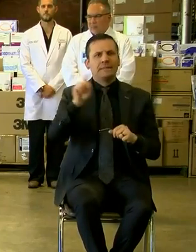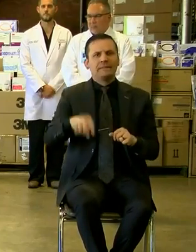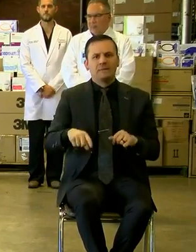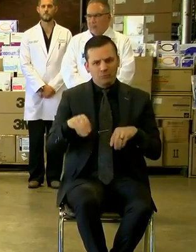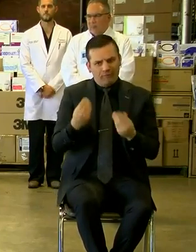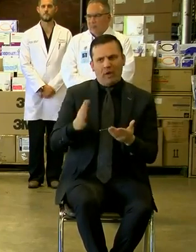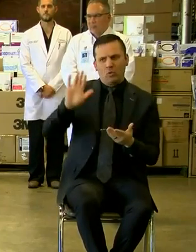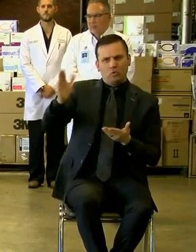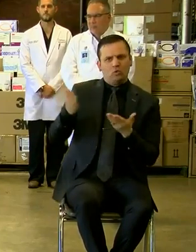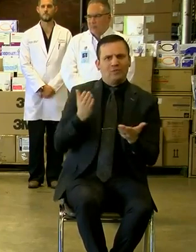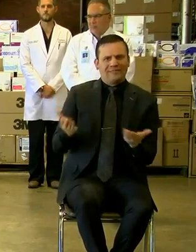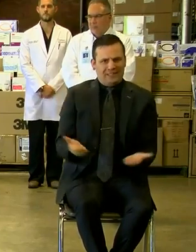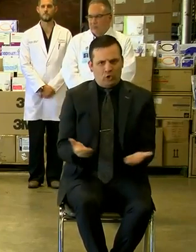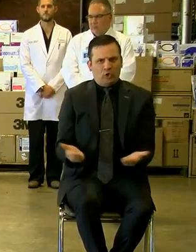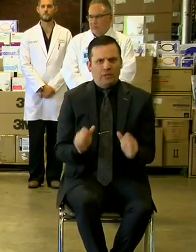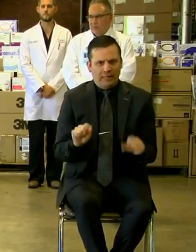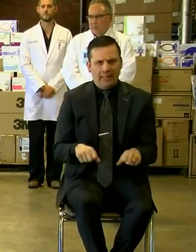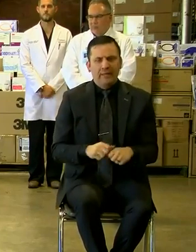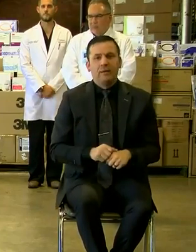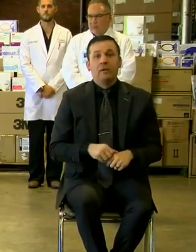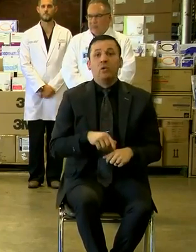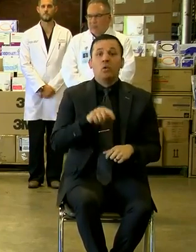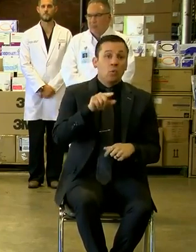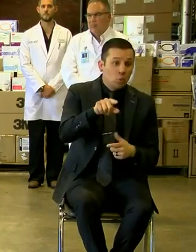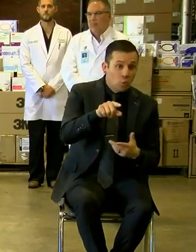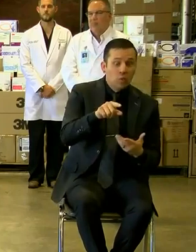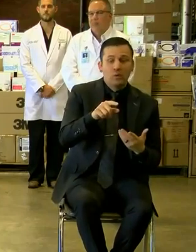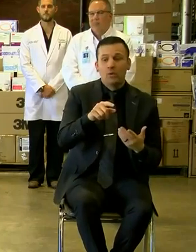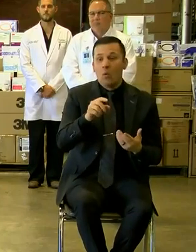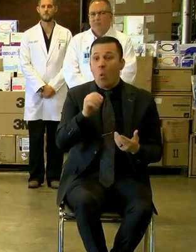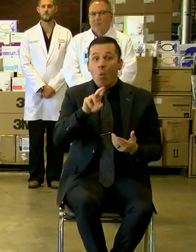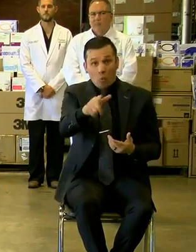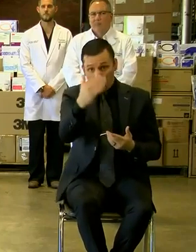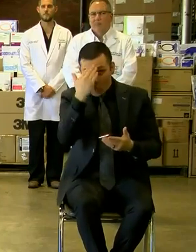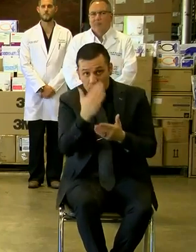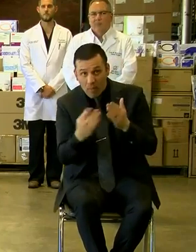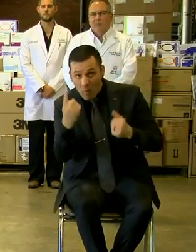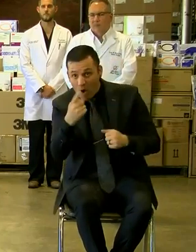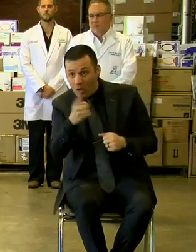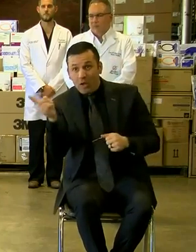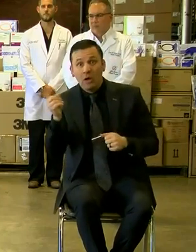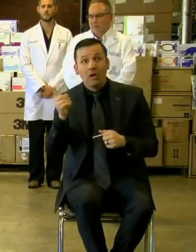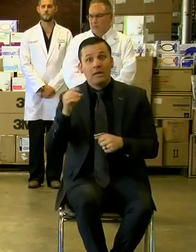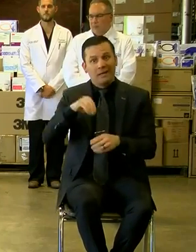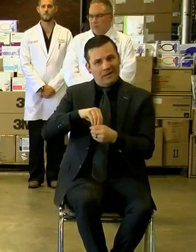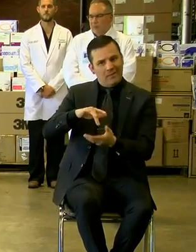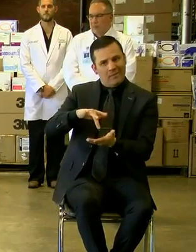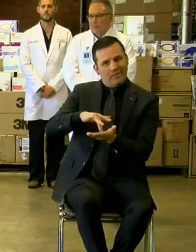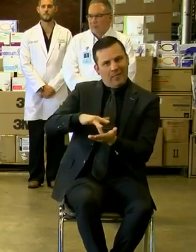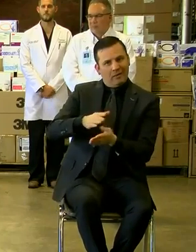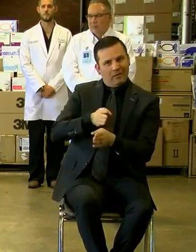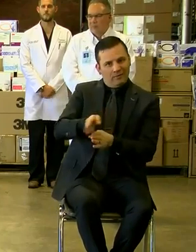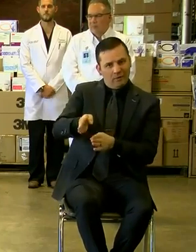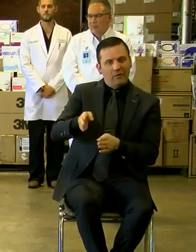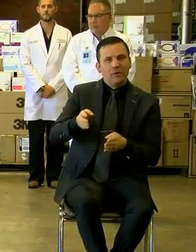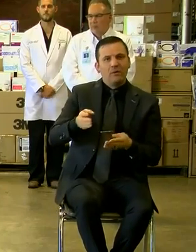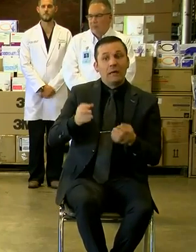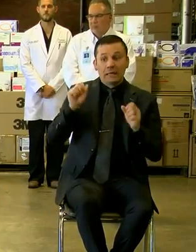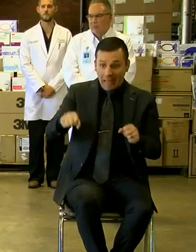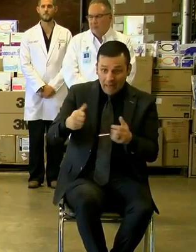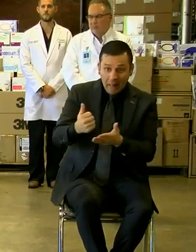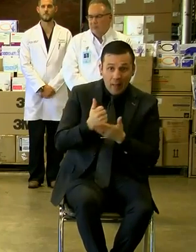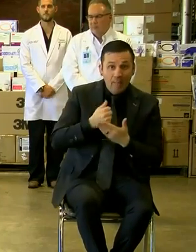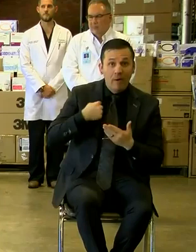provide your services here. If you are someone or if you know of someone in the medical sector who can help us out